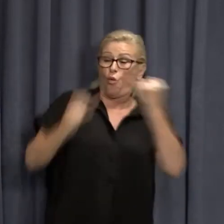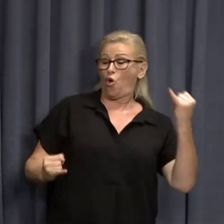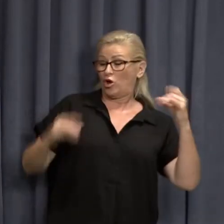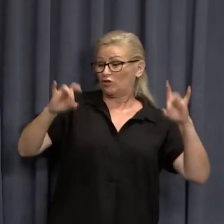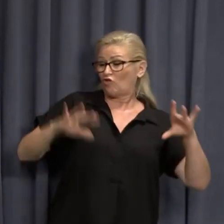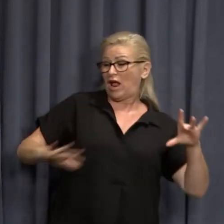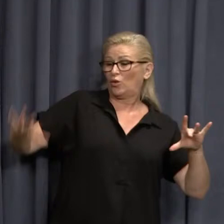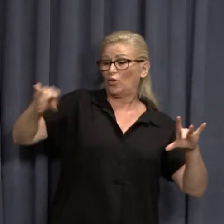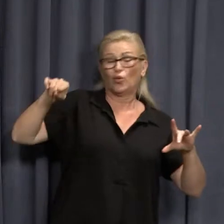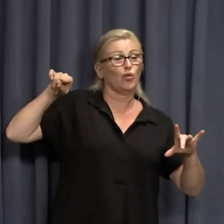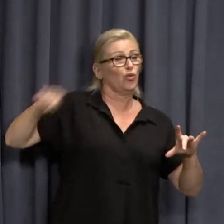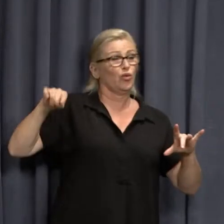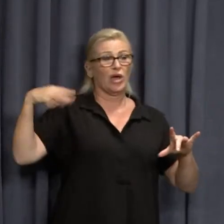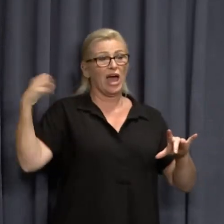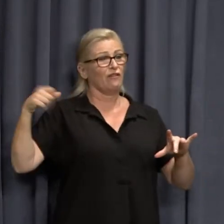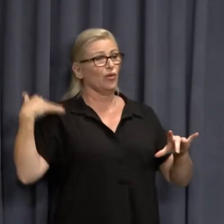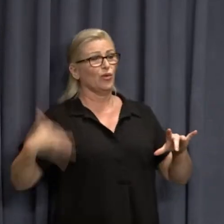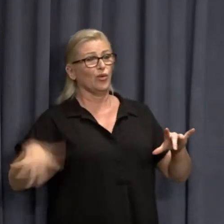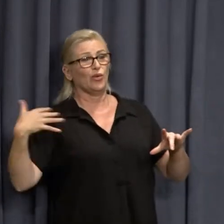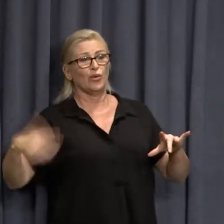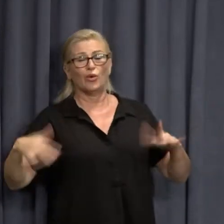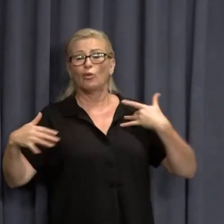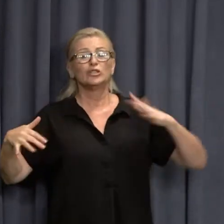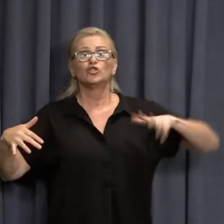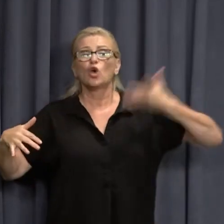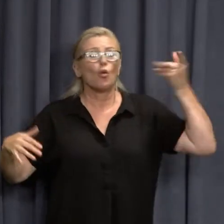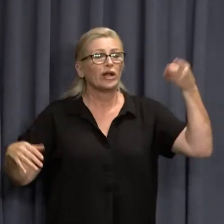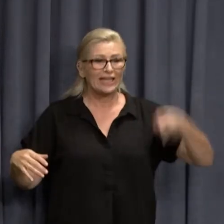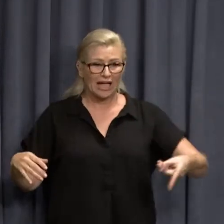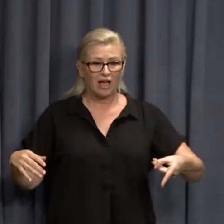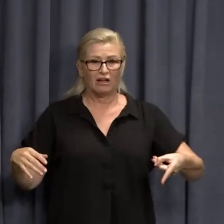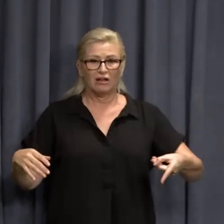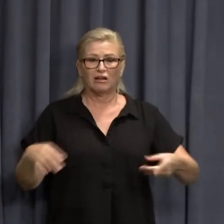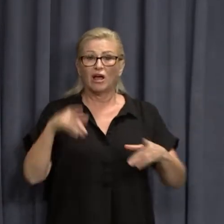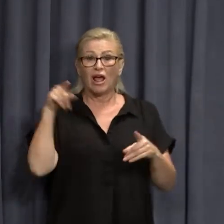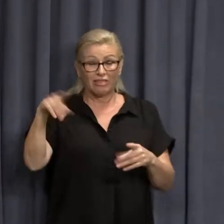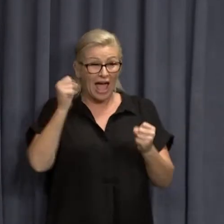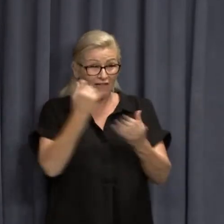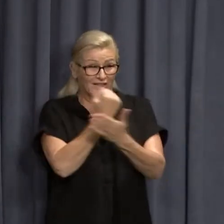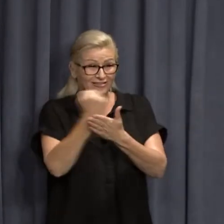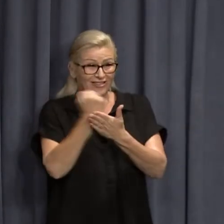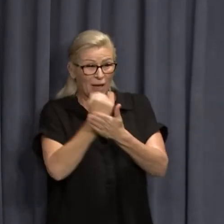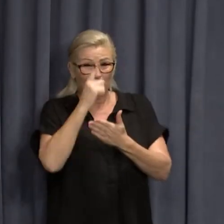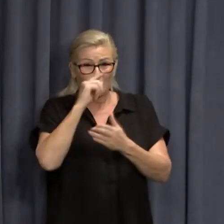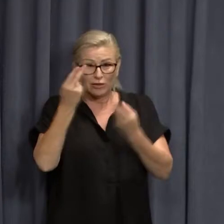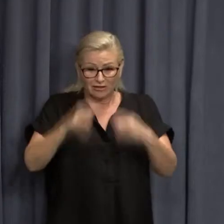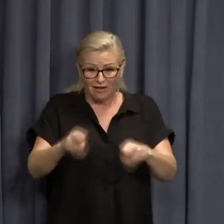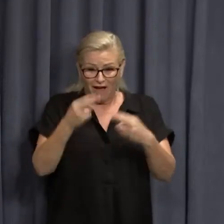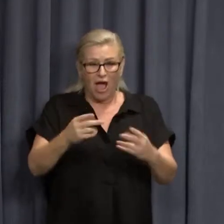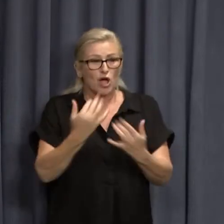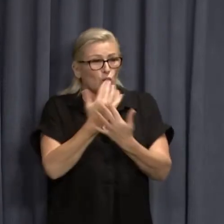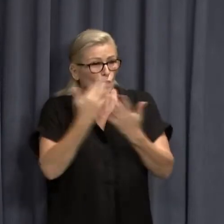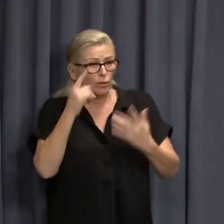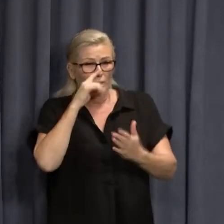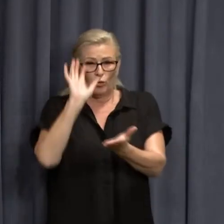in the eastern states. And what's going on over there with massive death rates, huge hospitalisations,